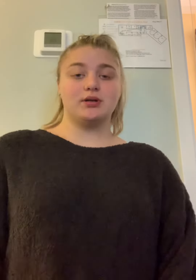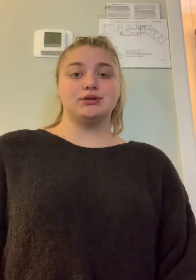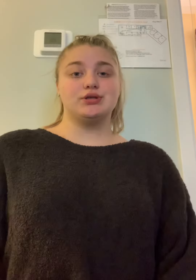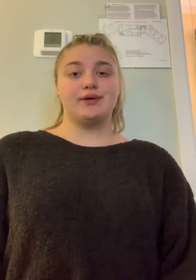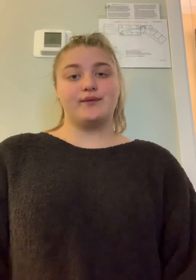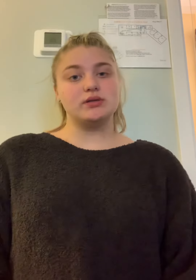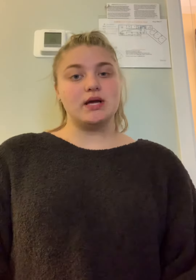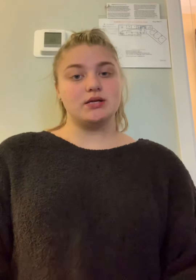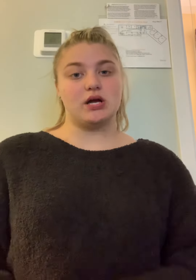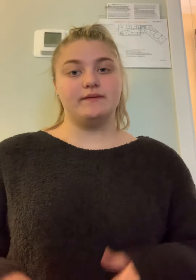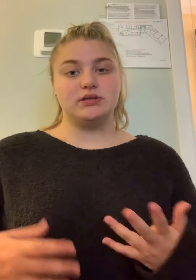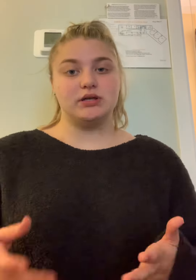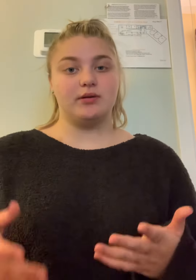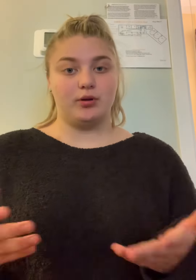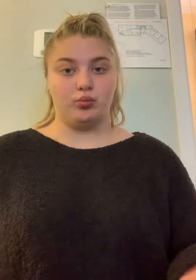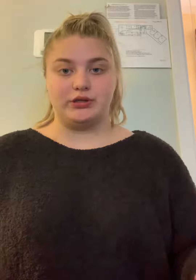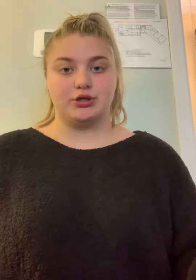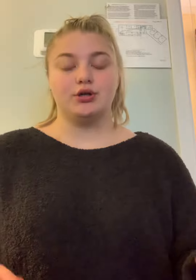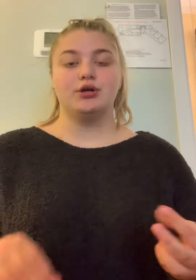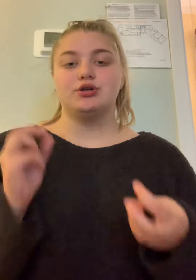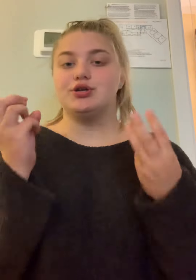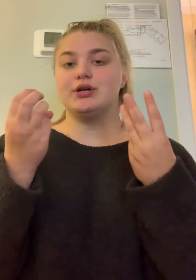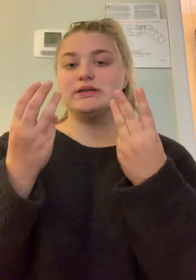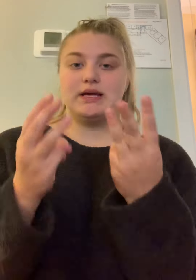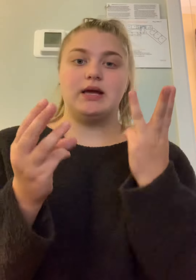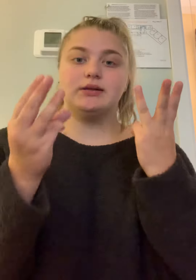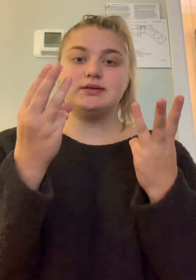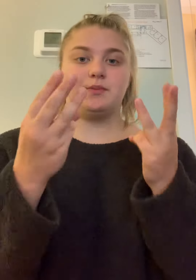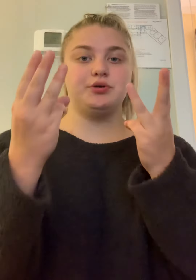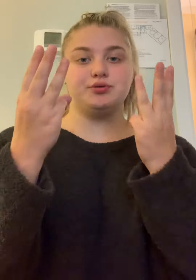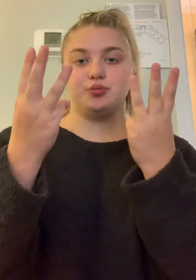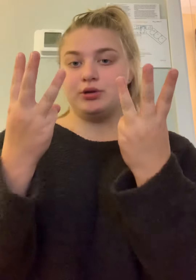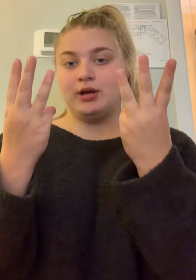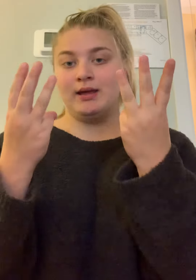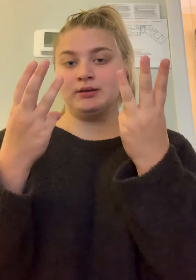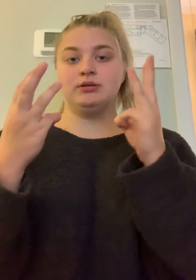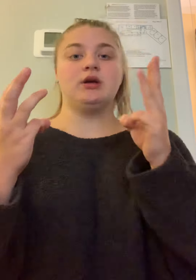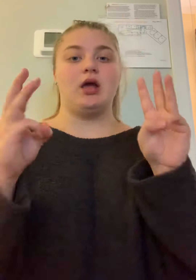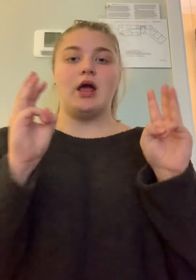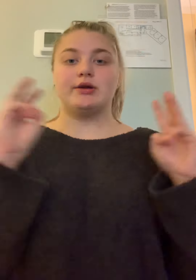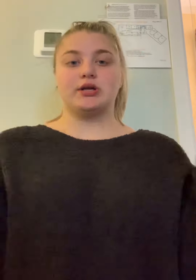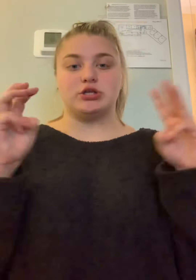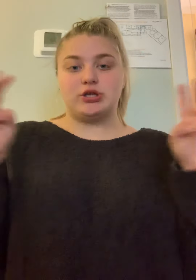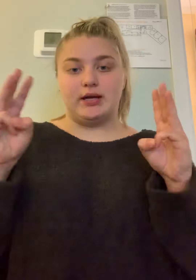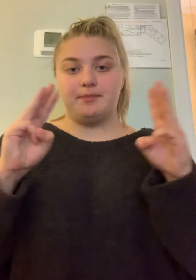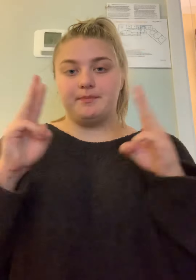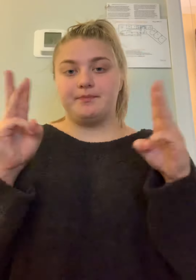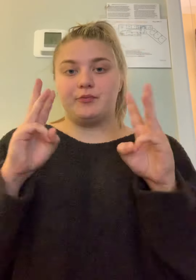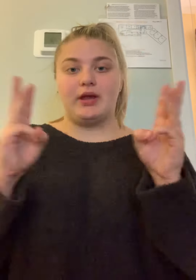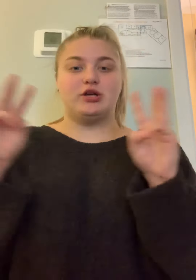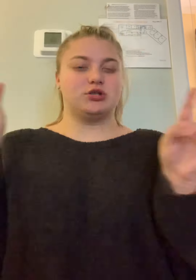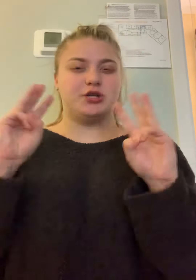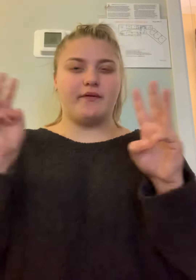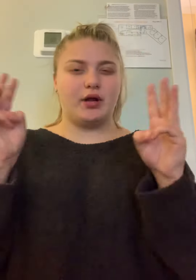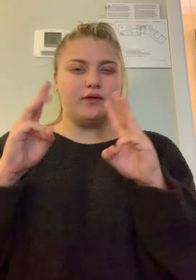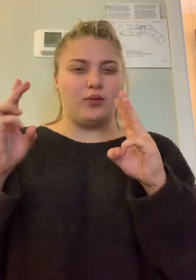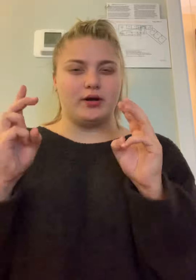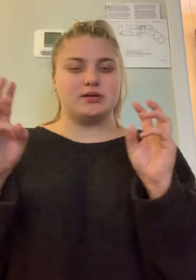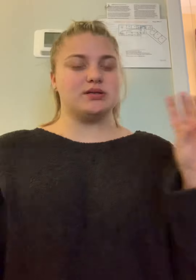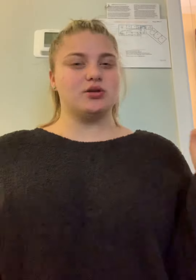So the first sign is obviously going to be winter. So you're going to take the w's with your hand and you're going to shake them like you're shivering in the winter. is also